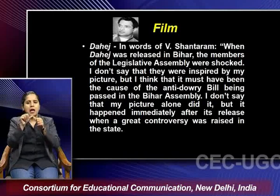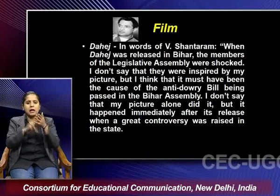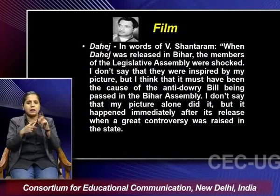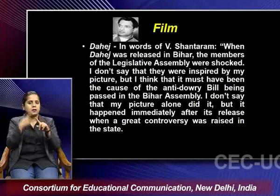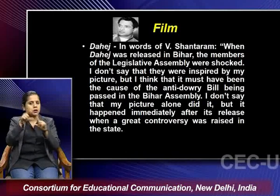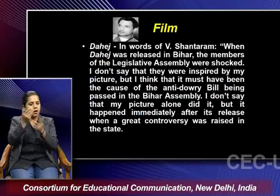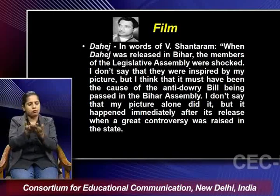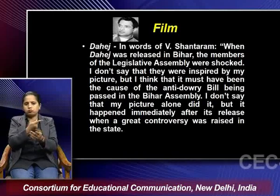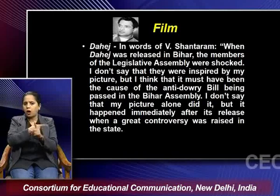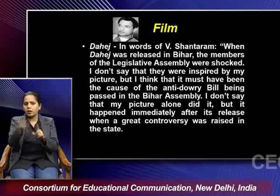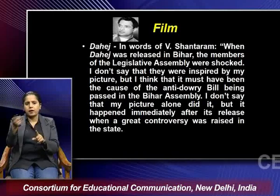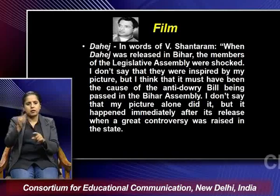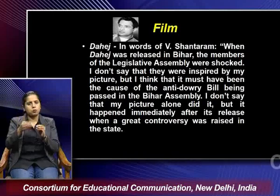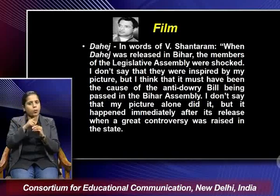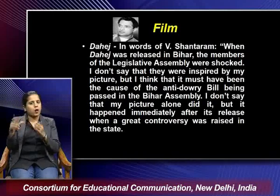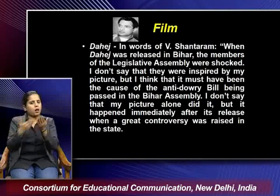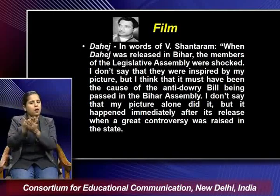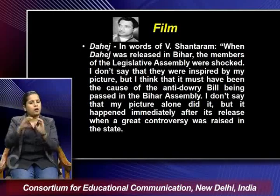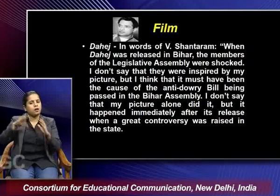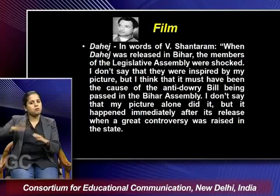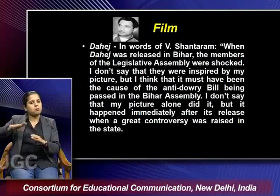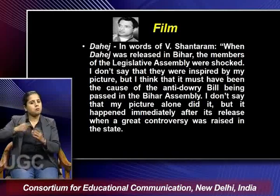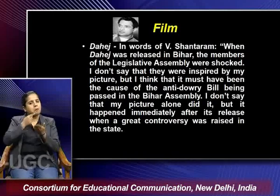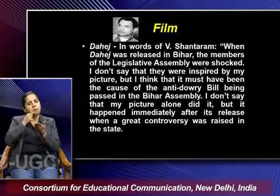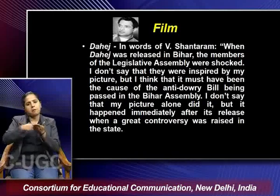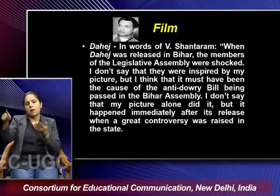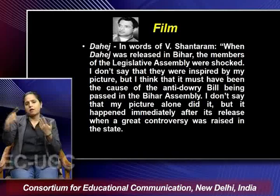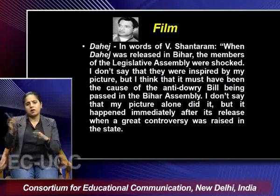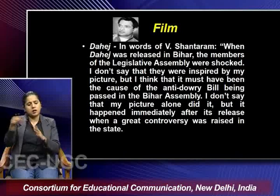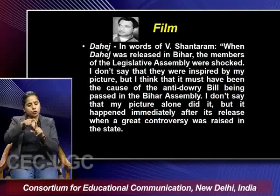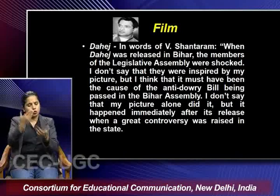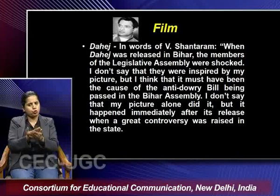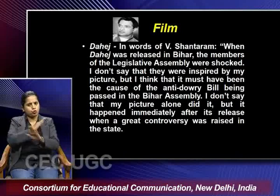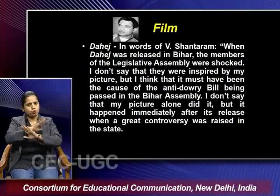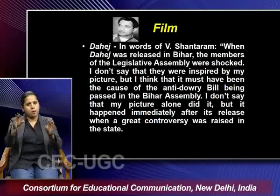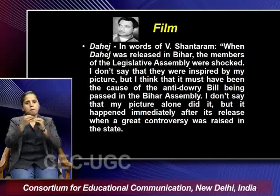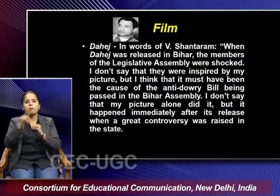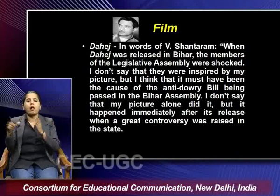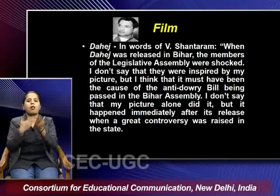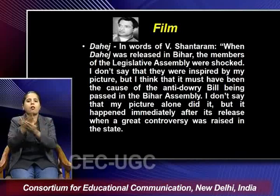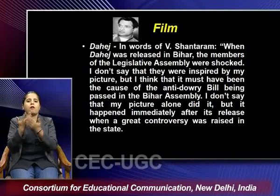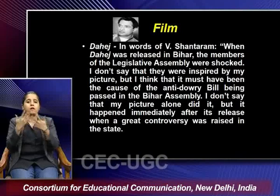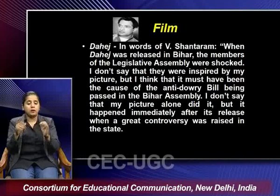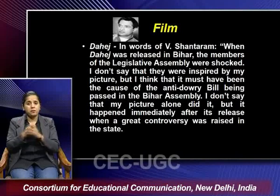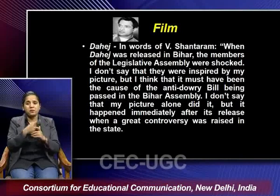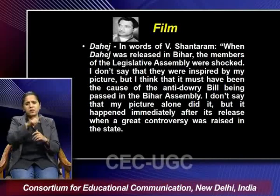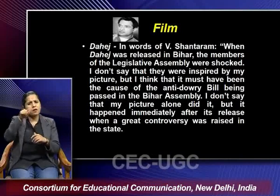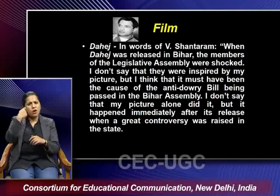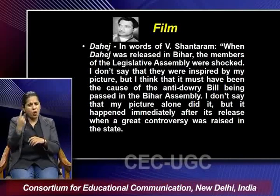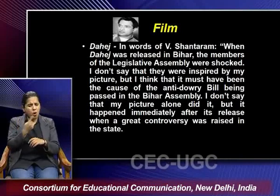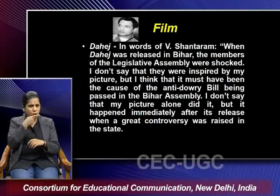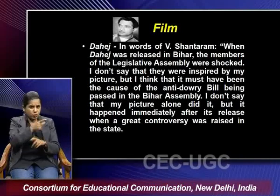which was being passed in the bihar assembly shantaram says that that his picture alone did it